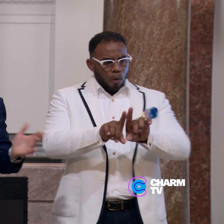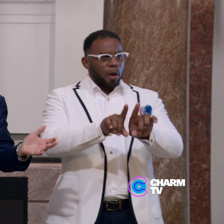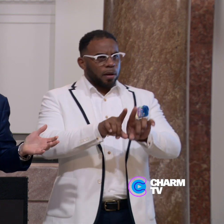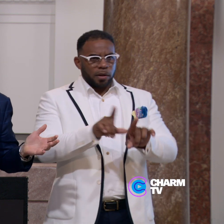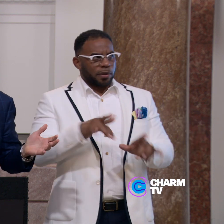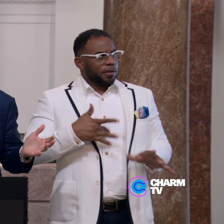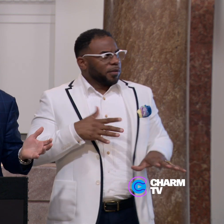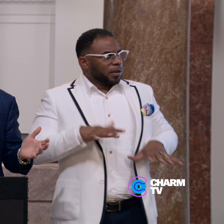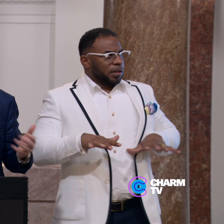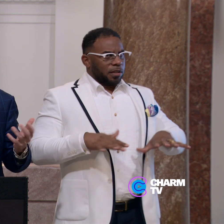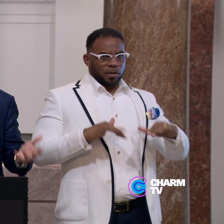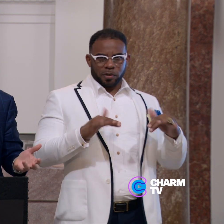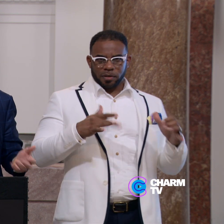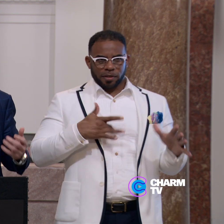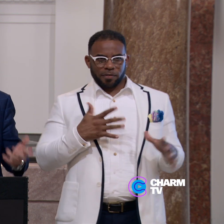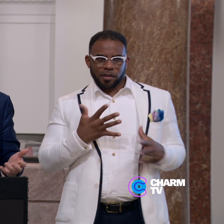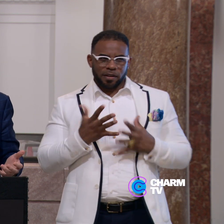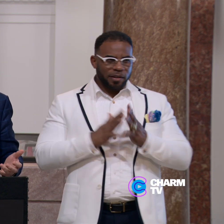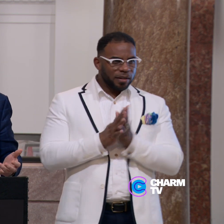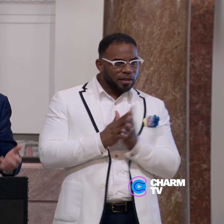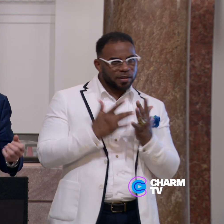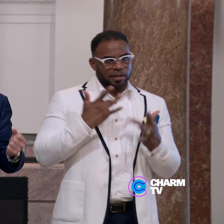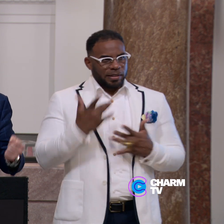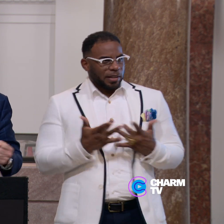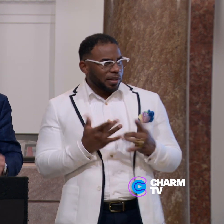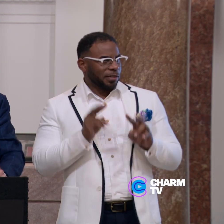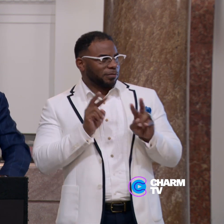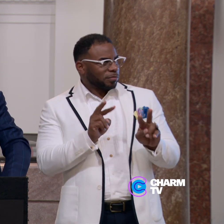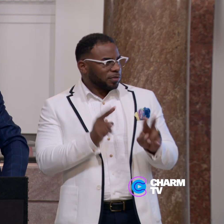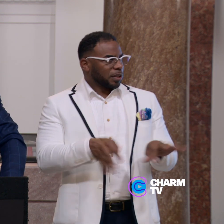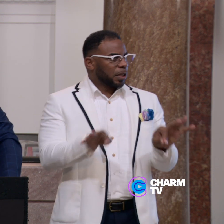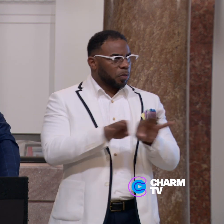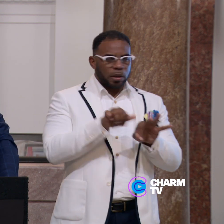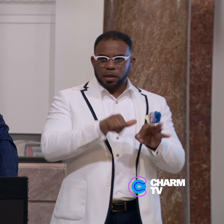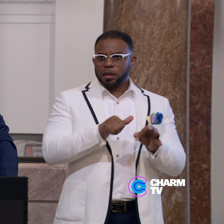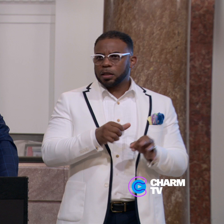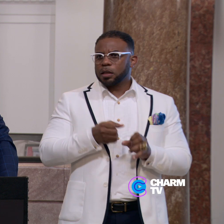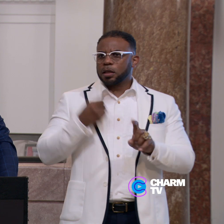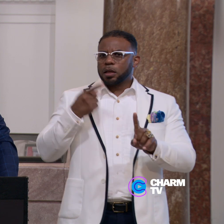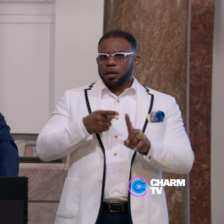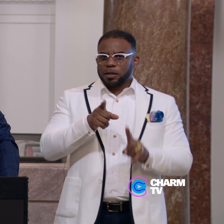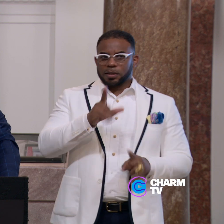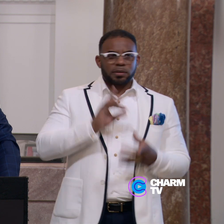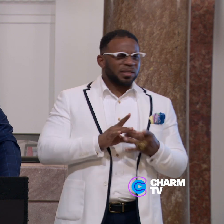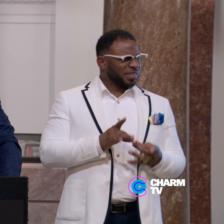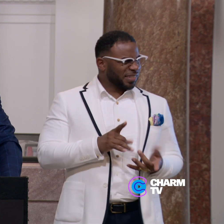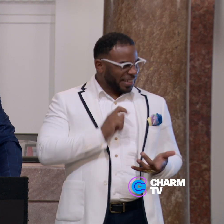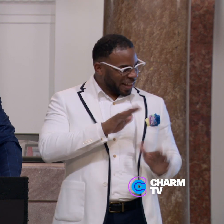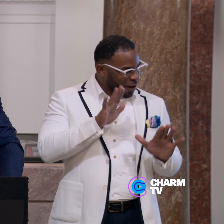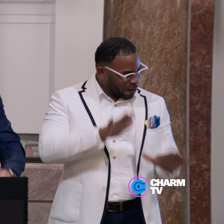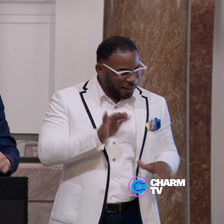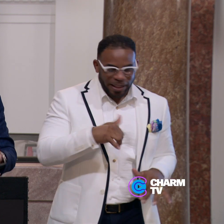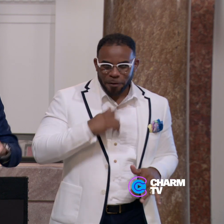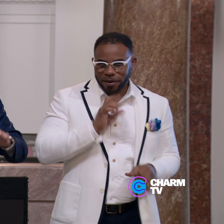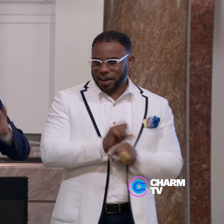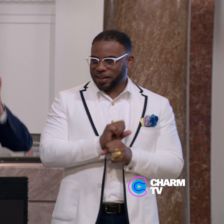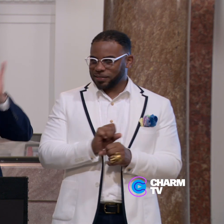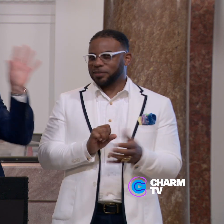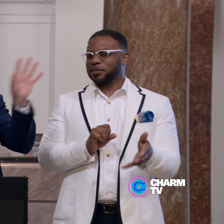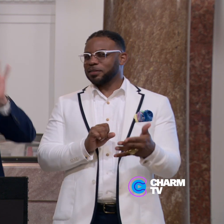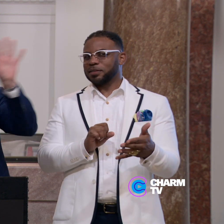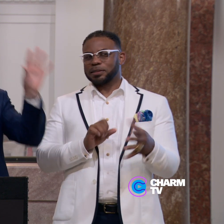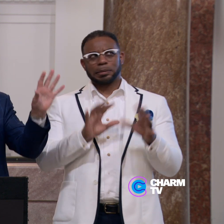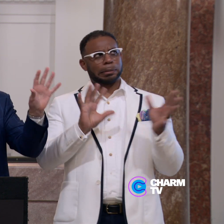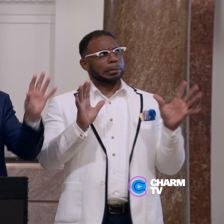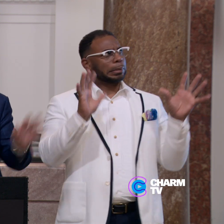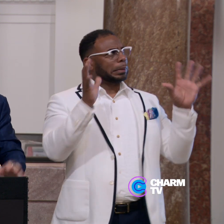and you can feel it in the room, right? You can feel the passion, the excitement, the importance of this cause. And she was saying, isn't it great that we're actually in